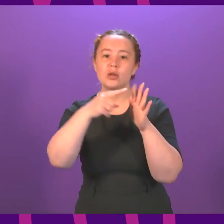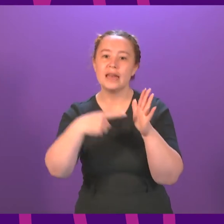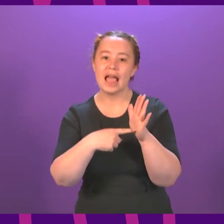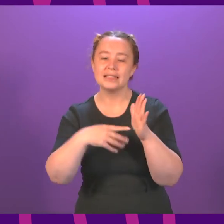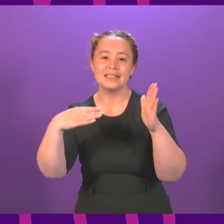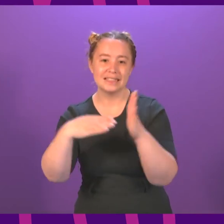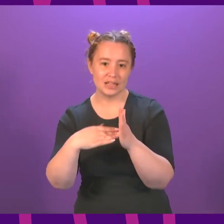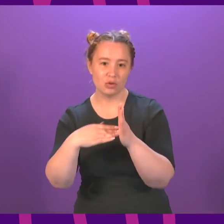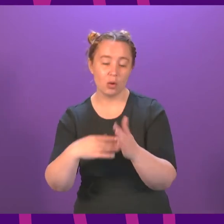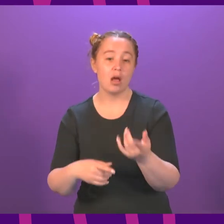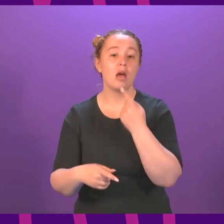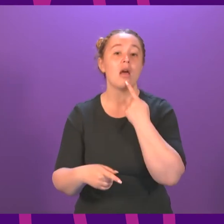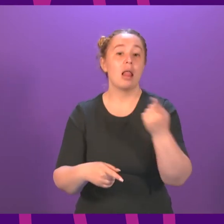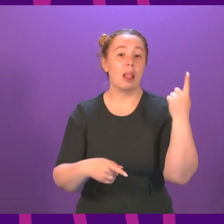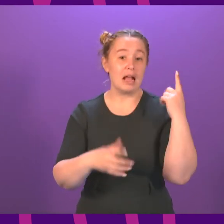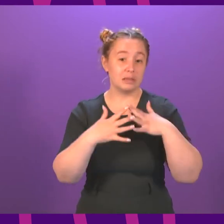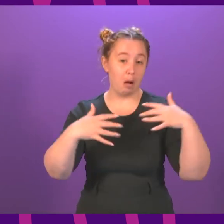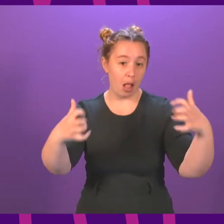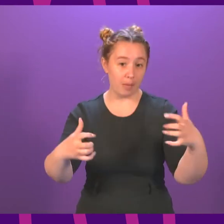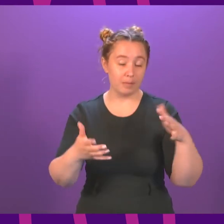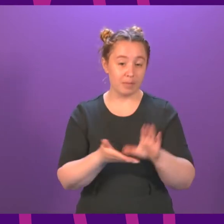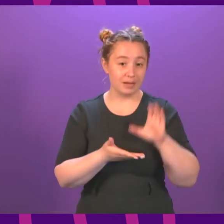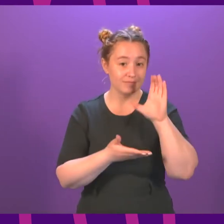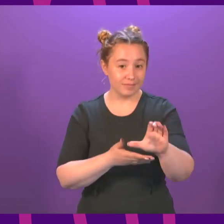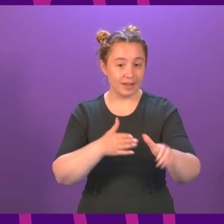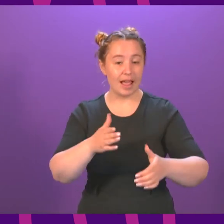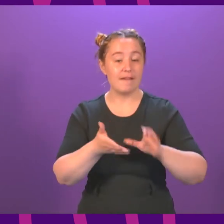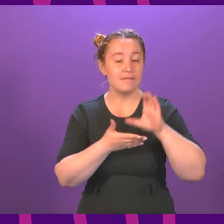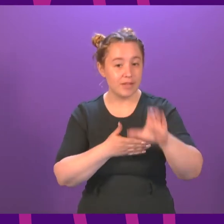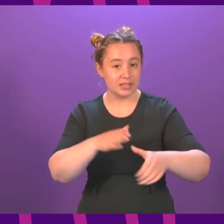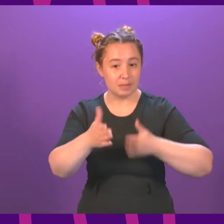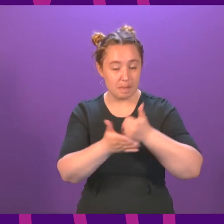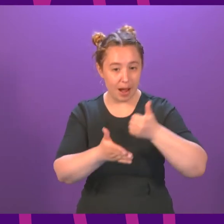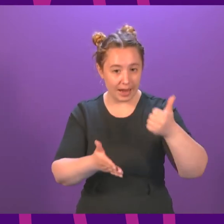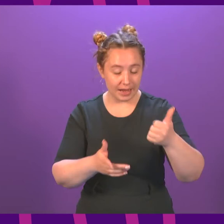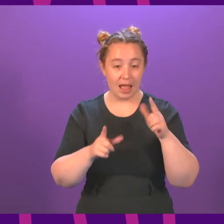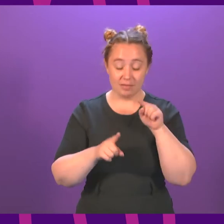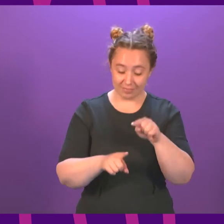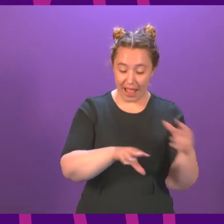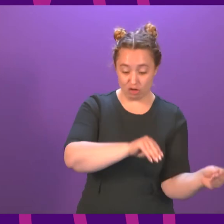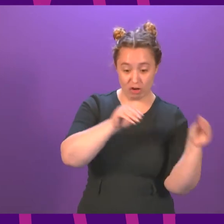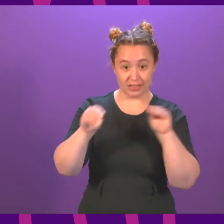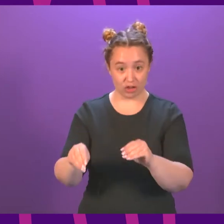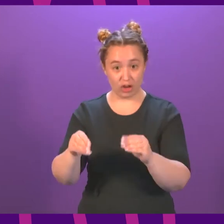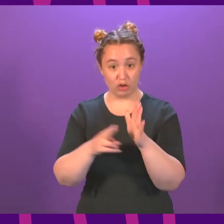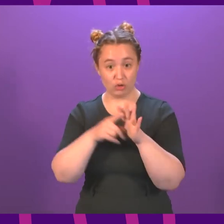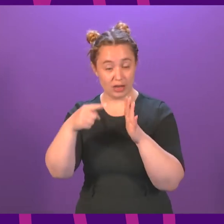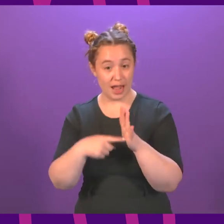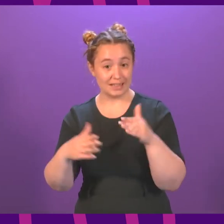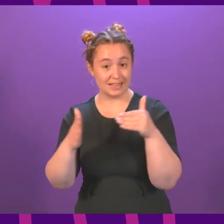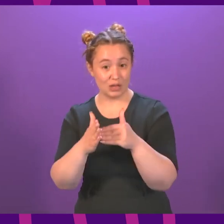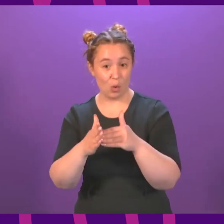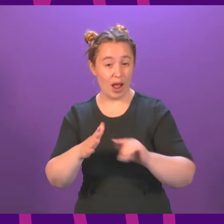session of Parliament established the Scottish National Investment Bank, which has that transition as its primary mission. So we